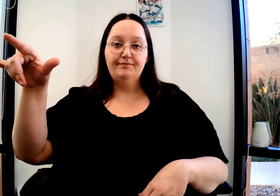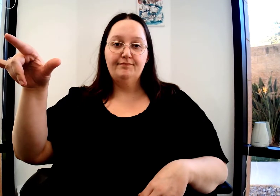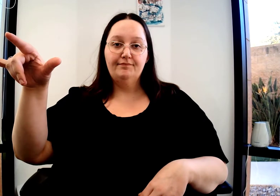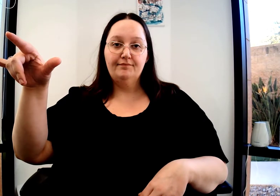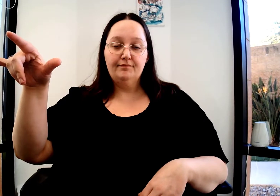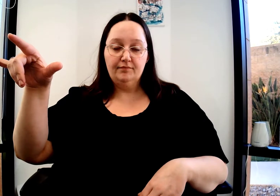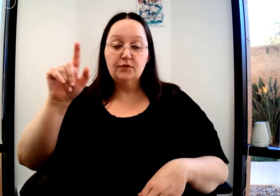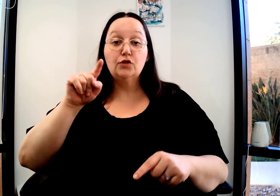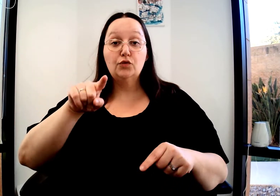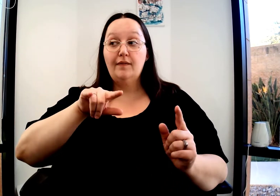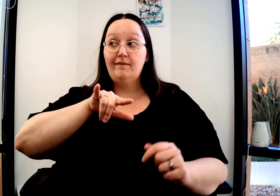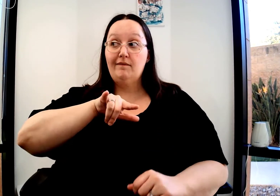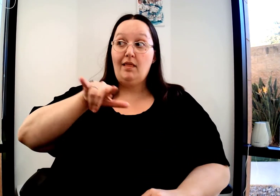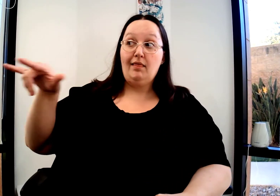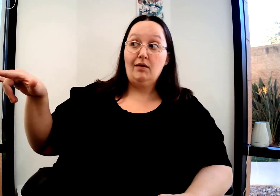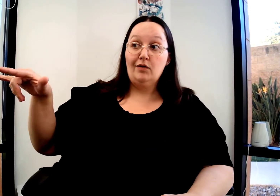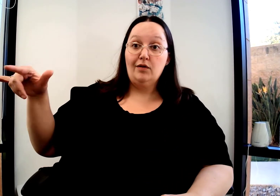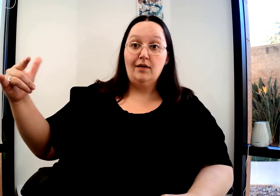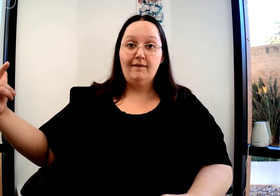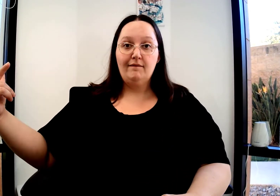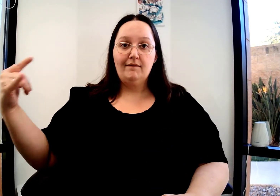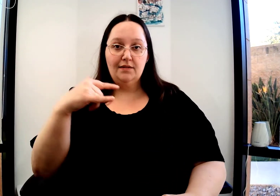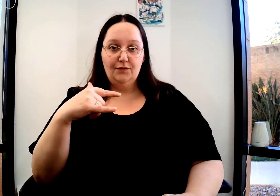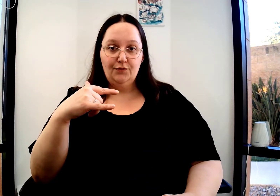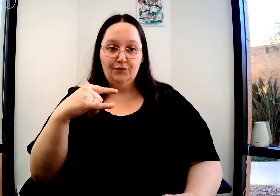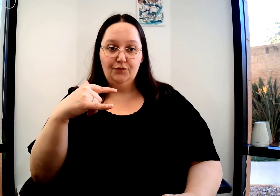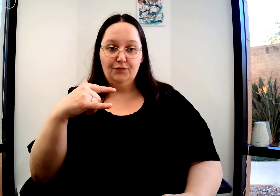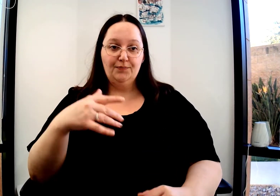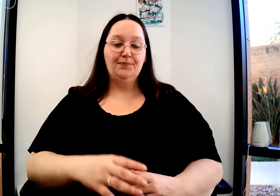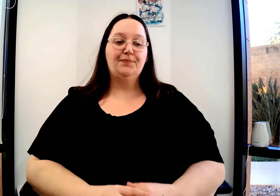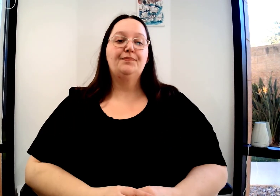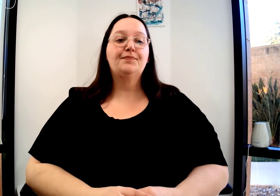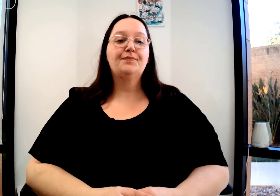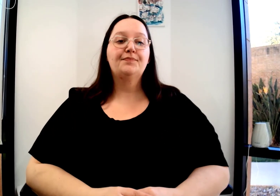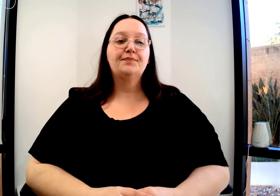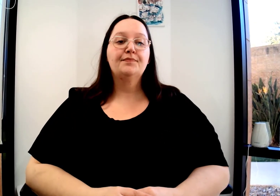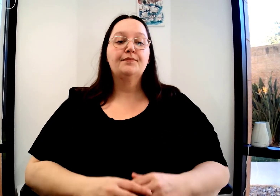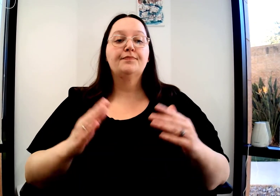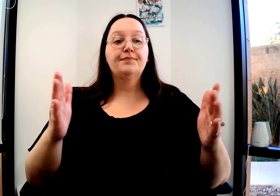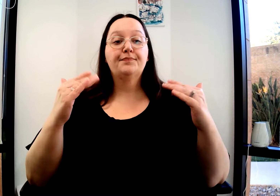to say the verb fly, you can fly there. You can fly here. It is one time.